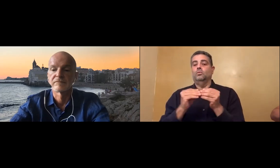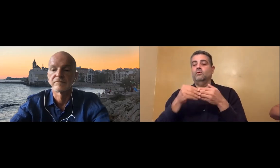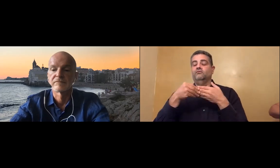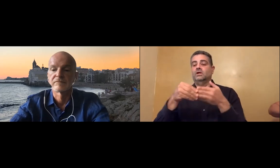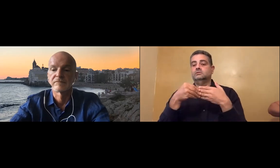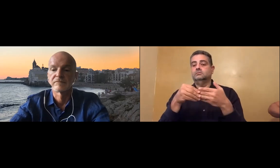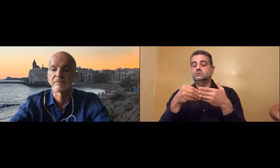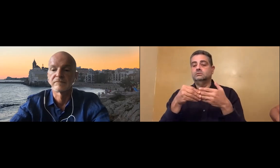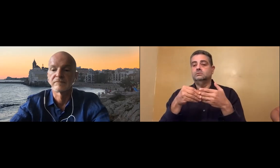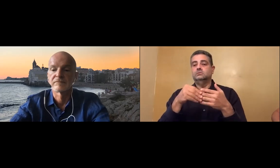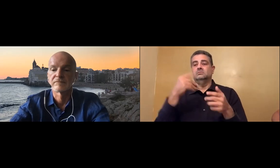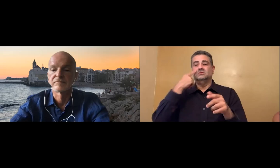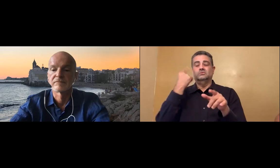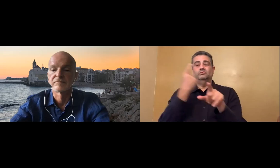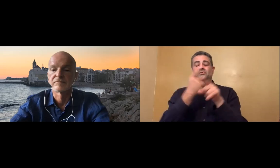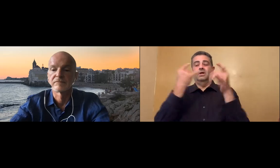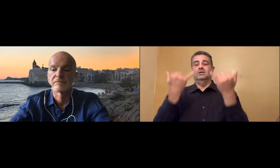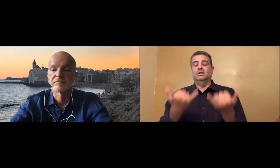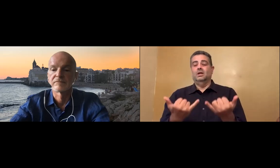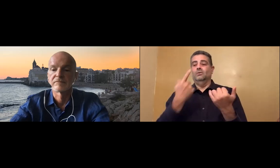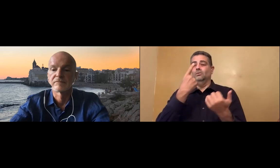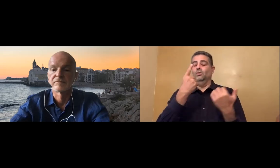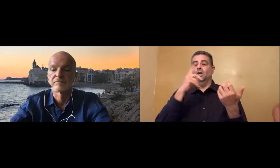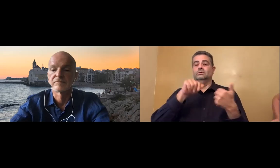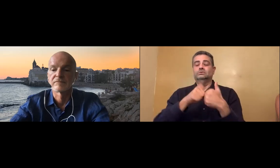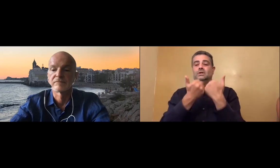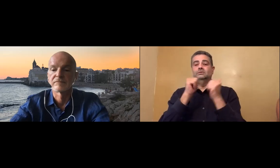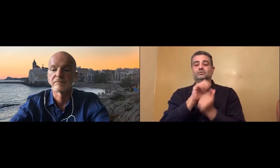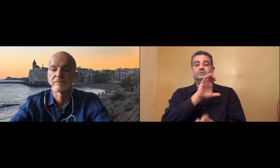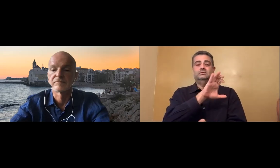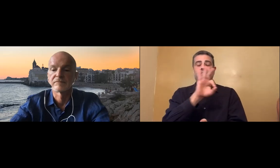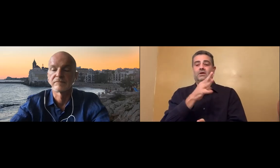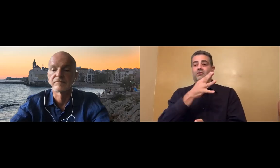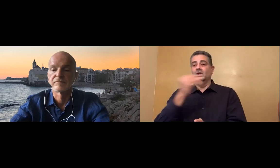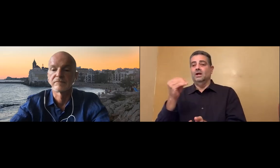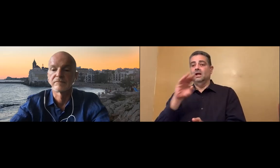video phone because you'll have the CF sitting there with you. It provides more flexibility.